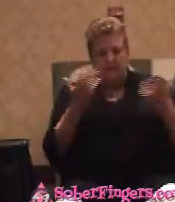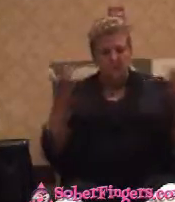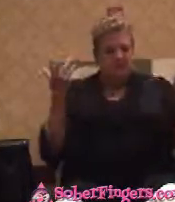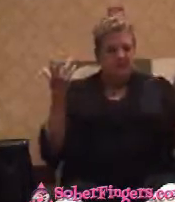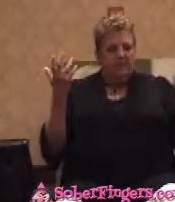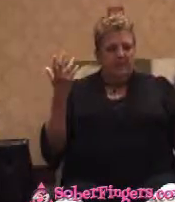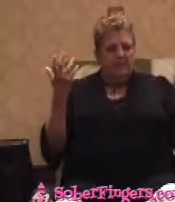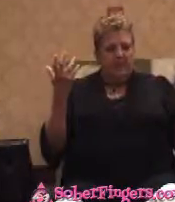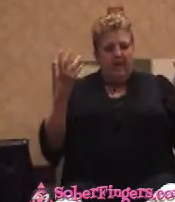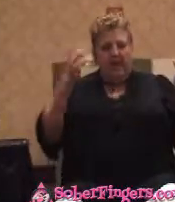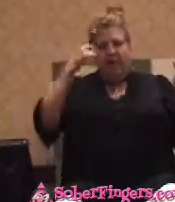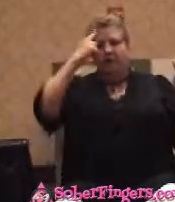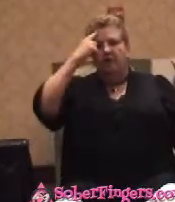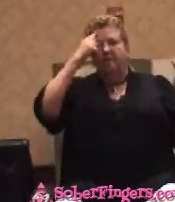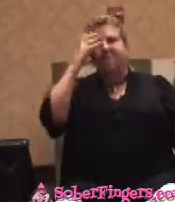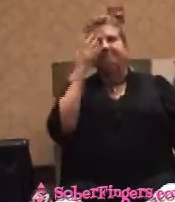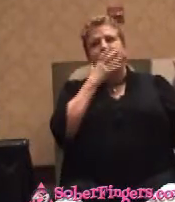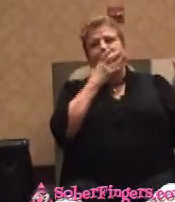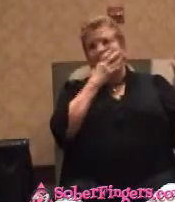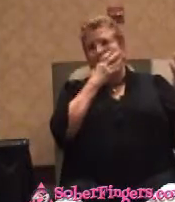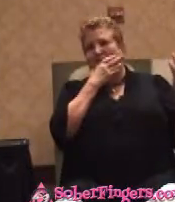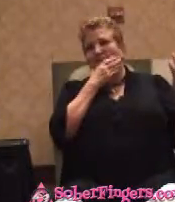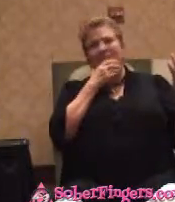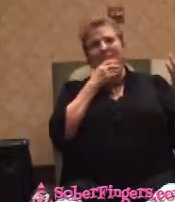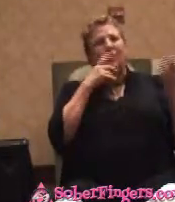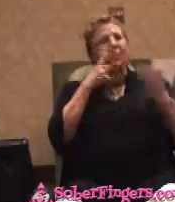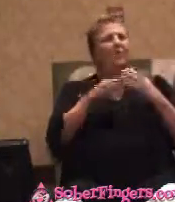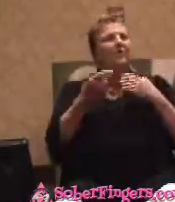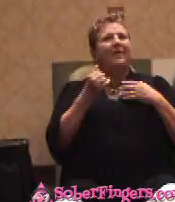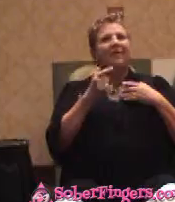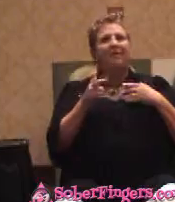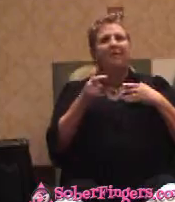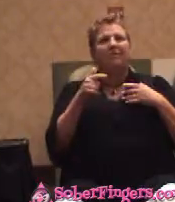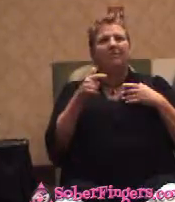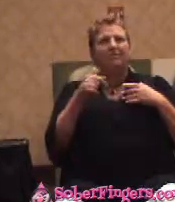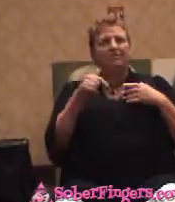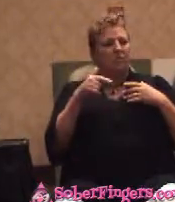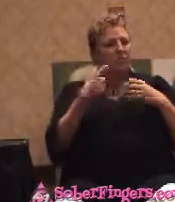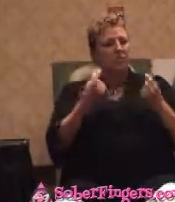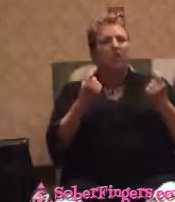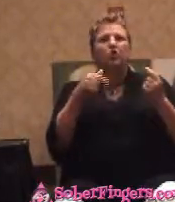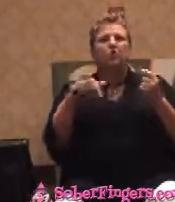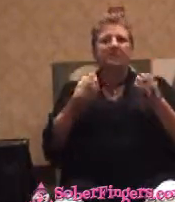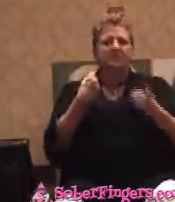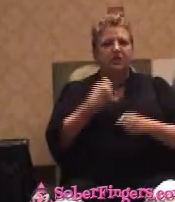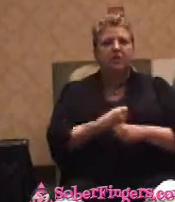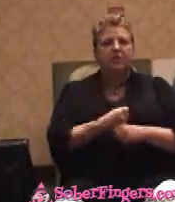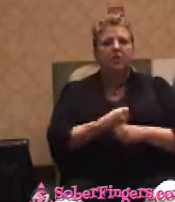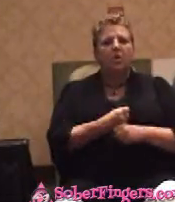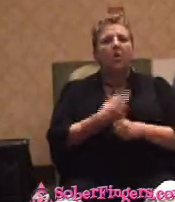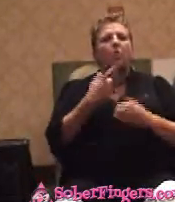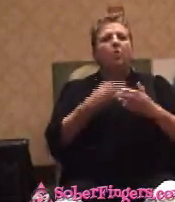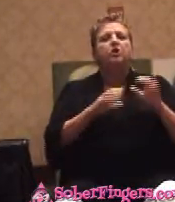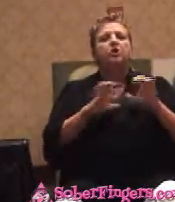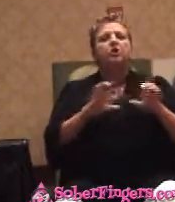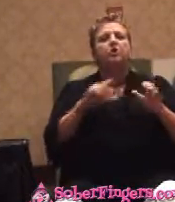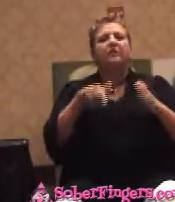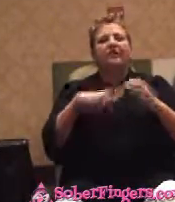And I thought to myself, What the hell is New Year? What are you going to do this year? What are you going to do this year that you didn't do last year